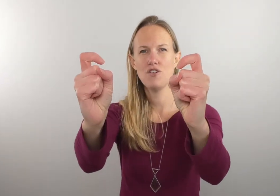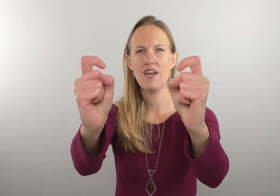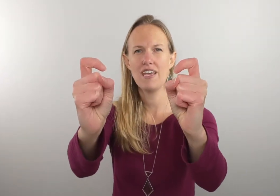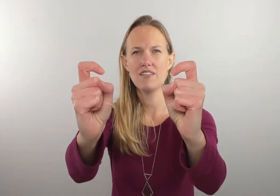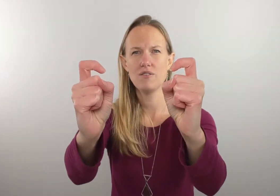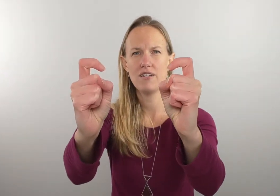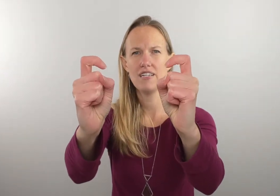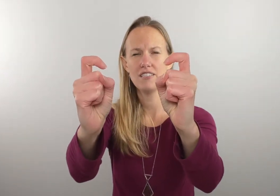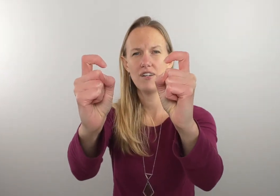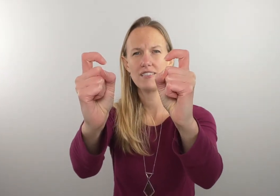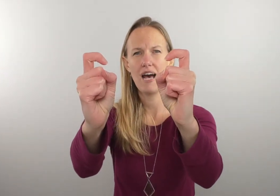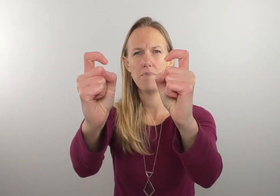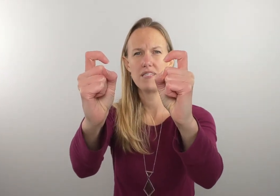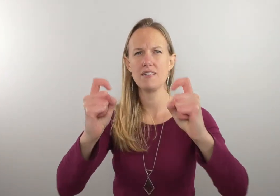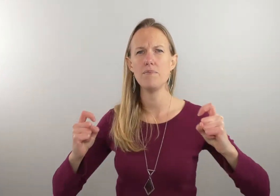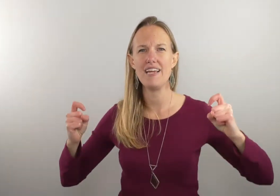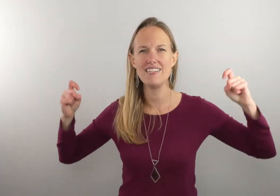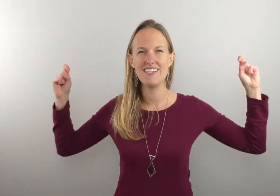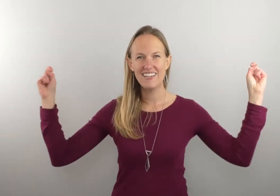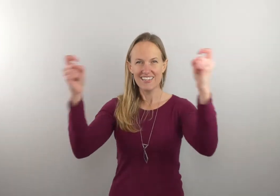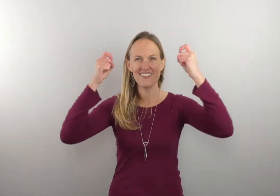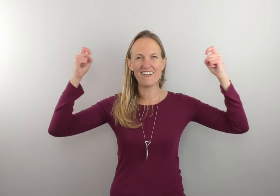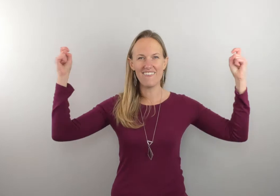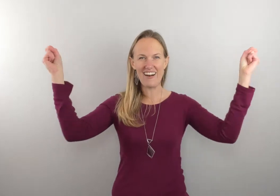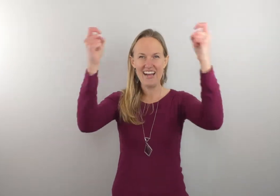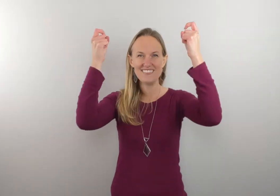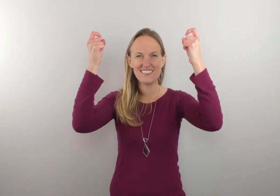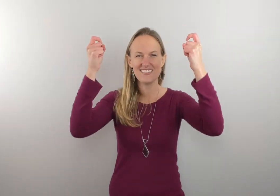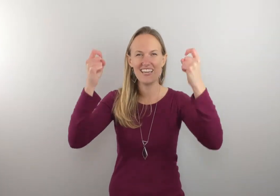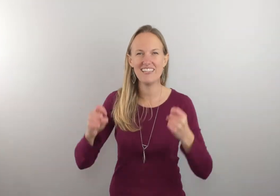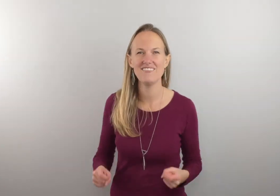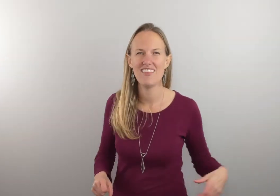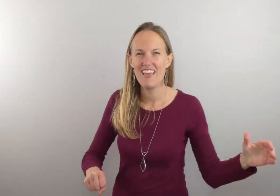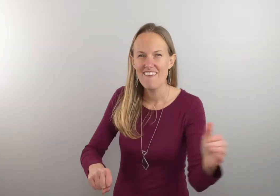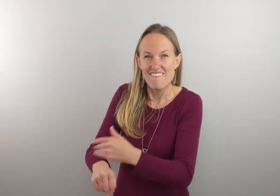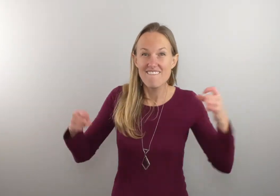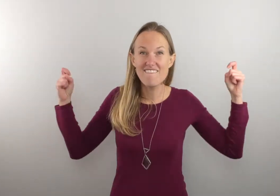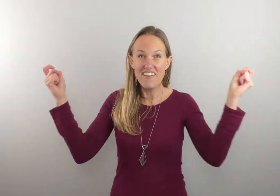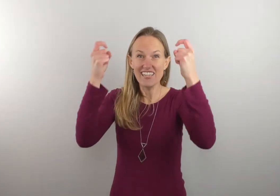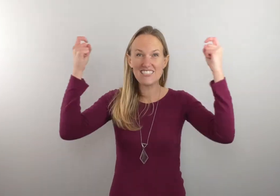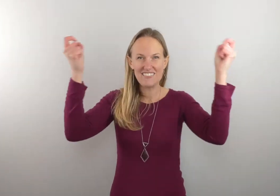hands with your index fingers up it's still bent you're gonna go around okay victory